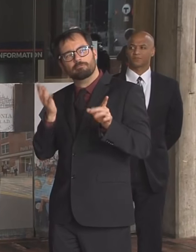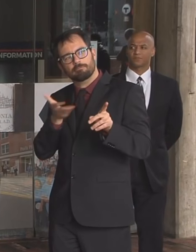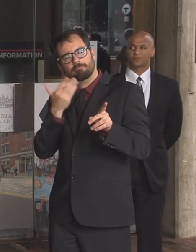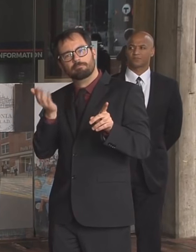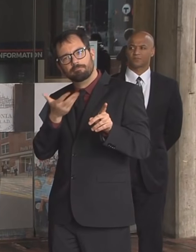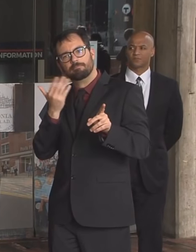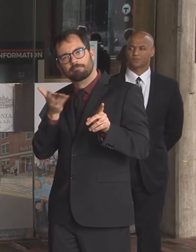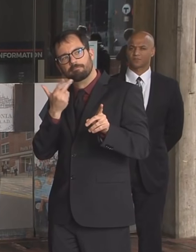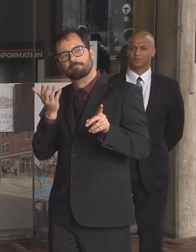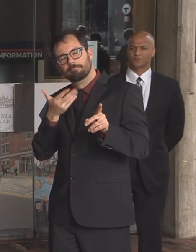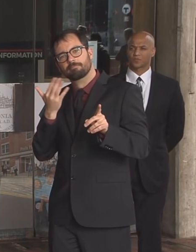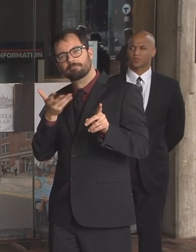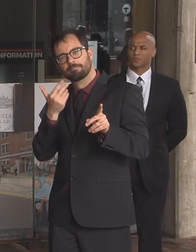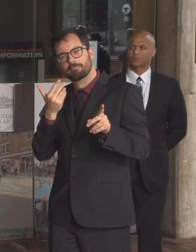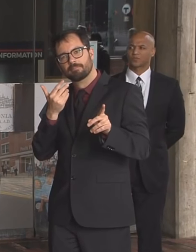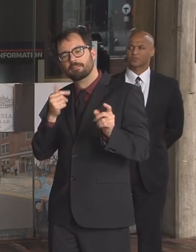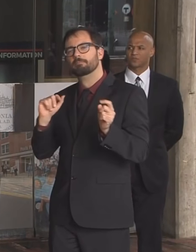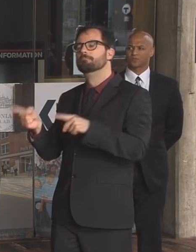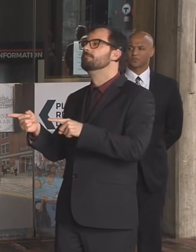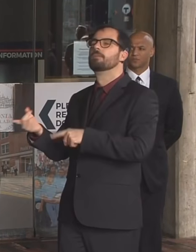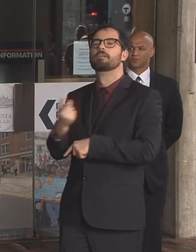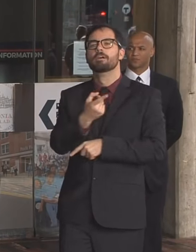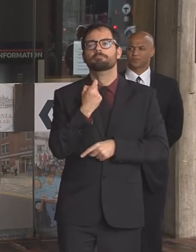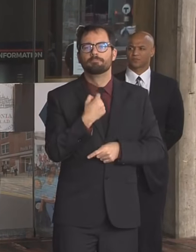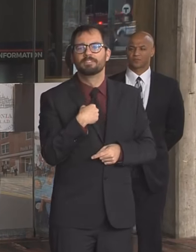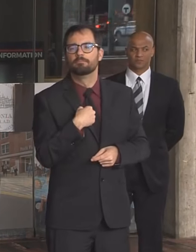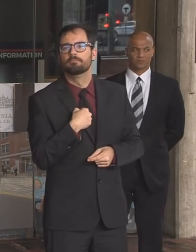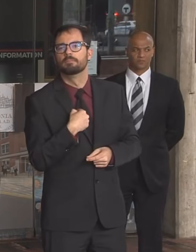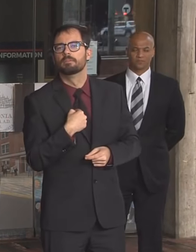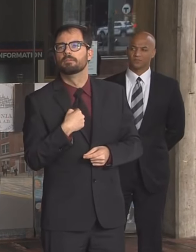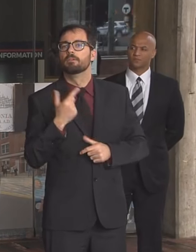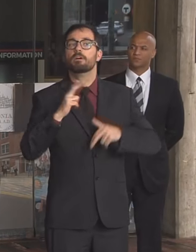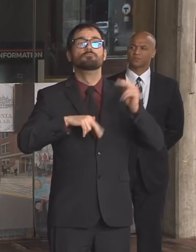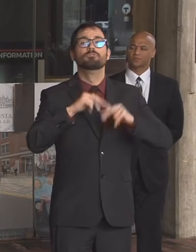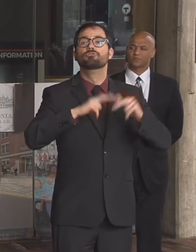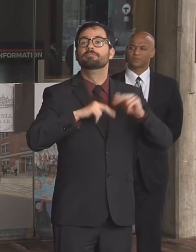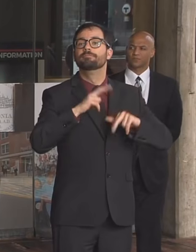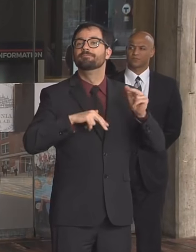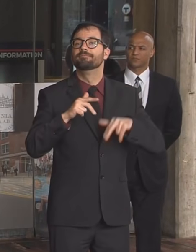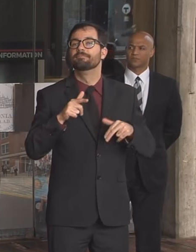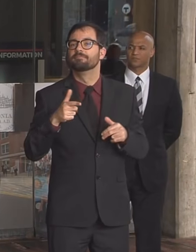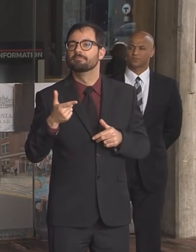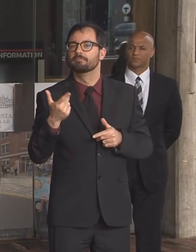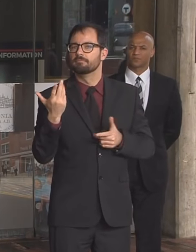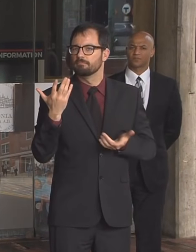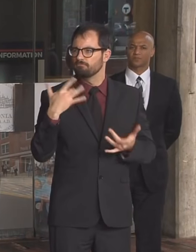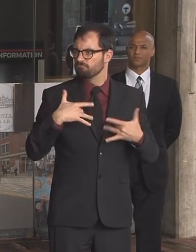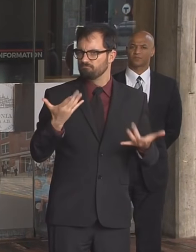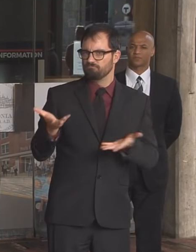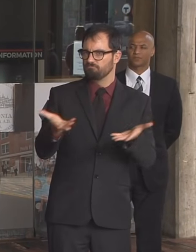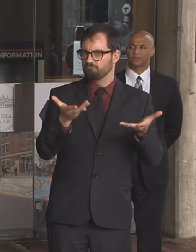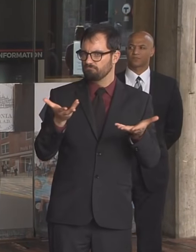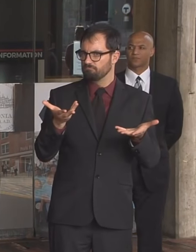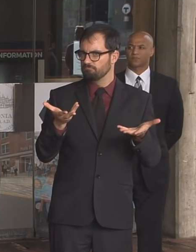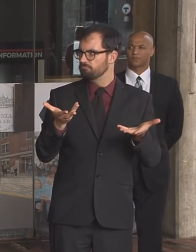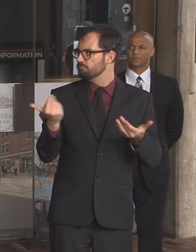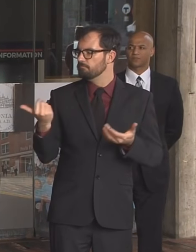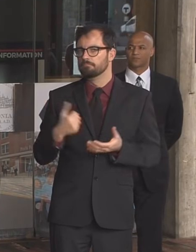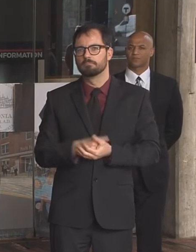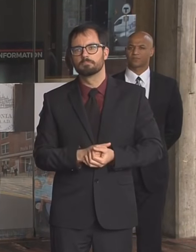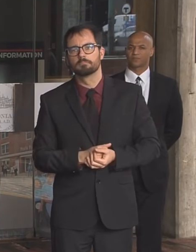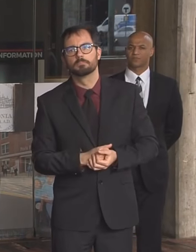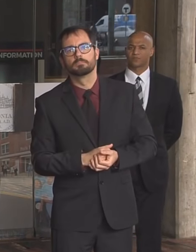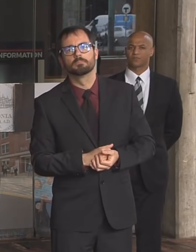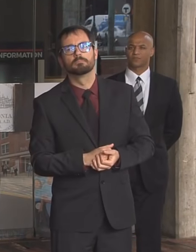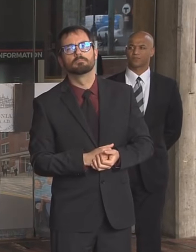the question is is what's going on at construction sites construction sites in the city of boston commercial construction sites are shut